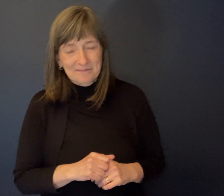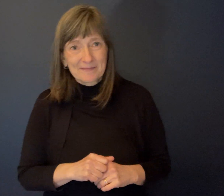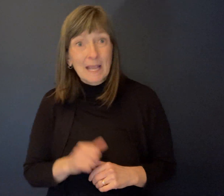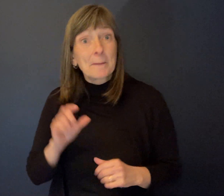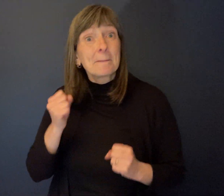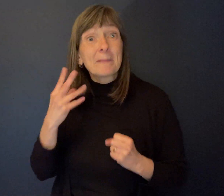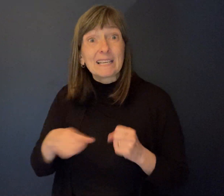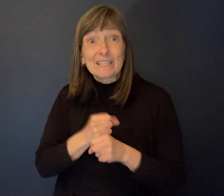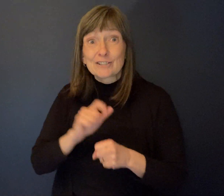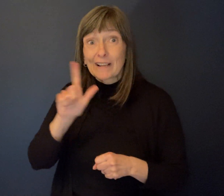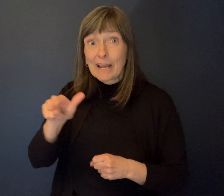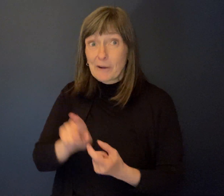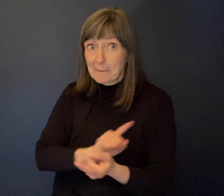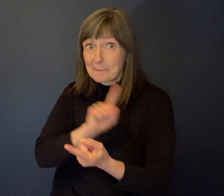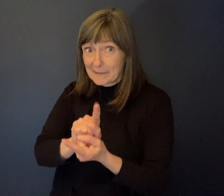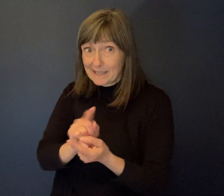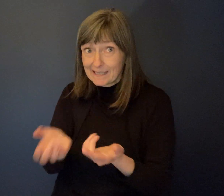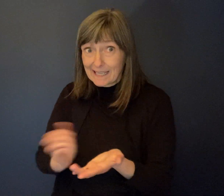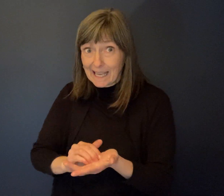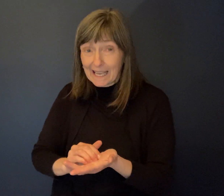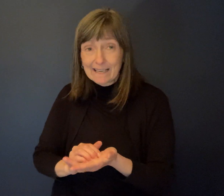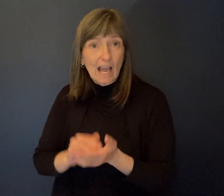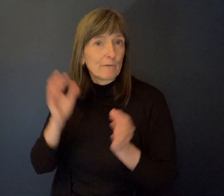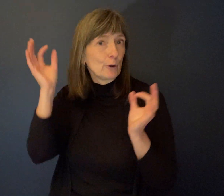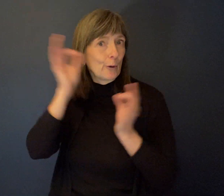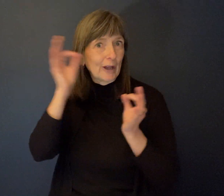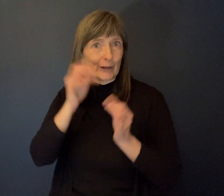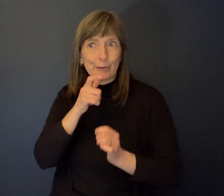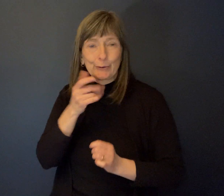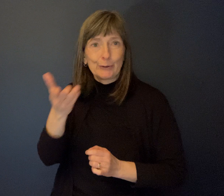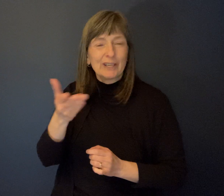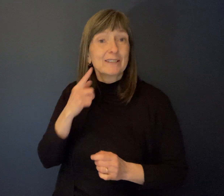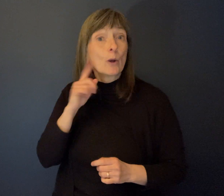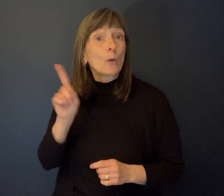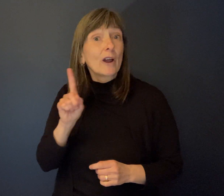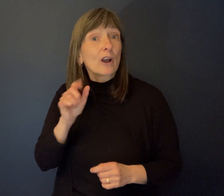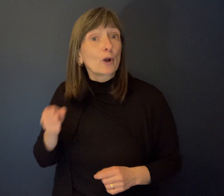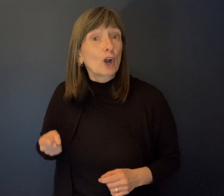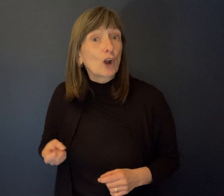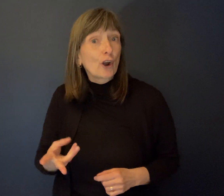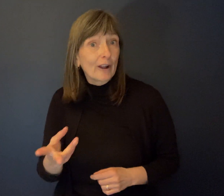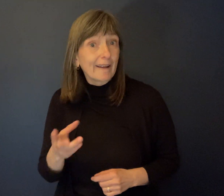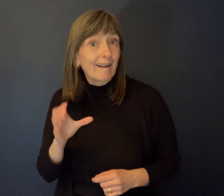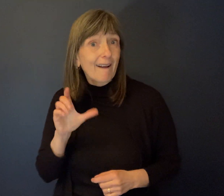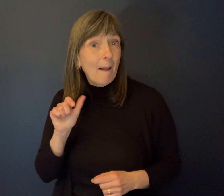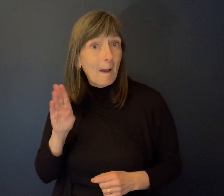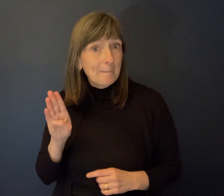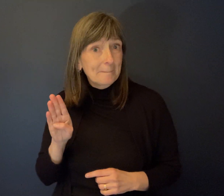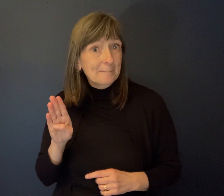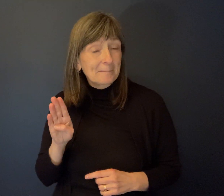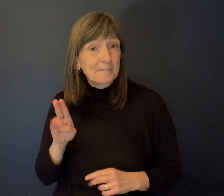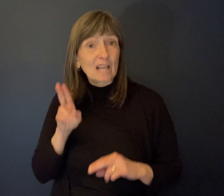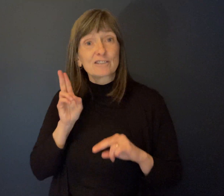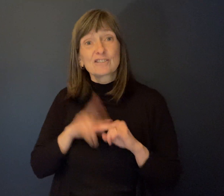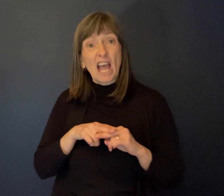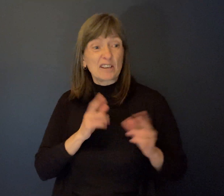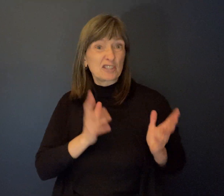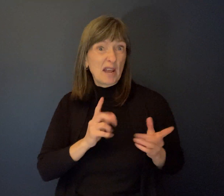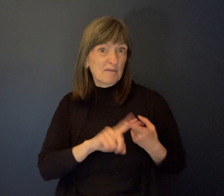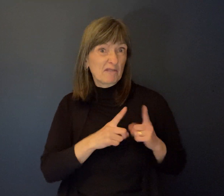later. I had no idea. I was at the curling club and, uh, sitting back chatting with somebody. And I had already told the